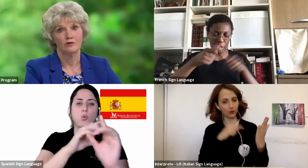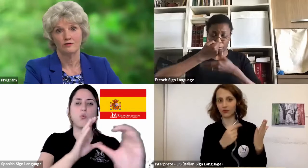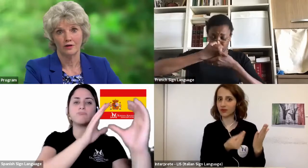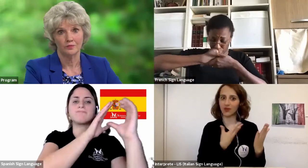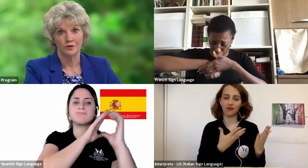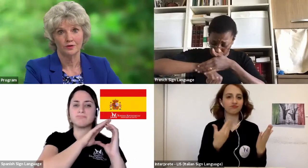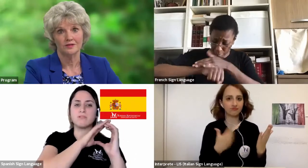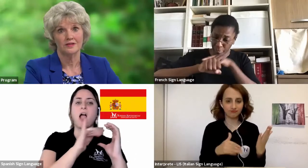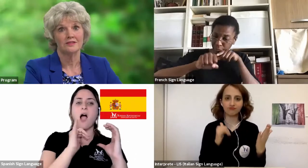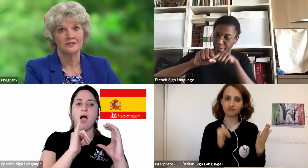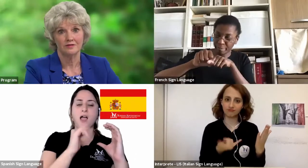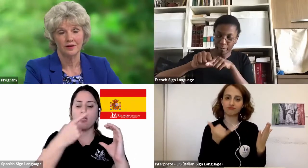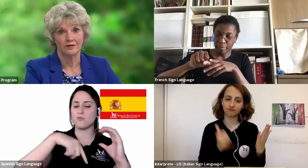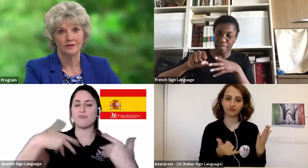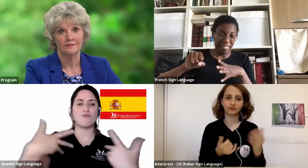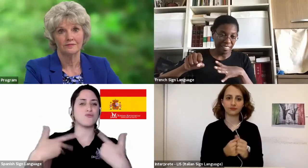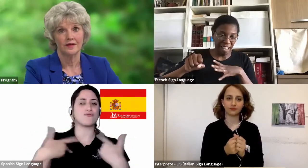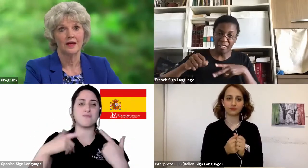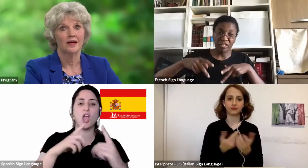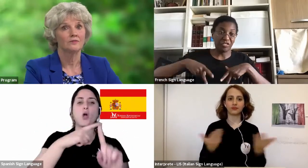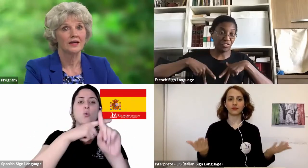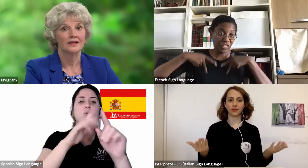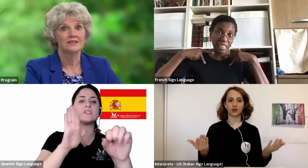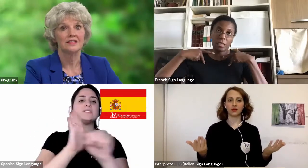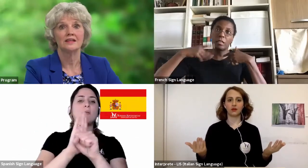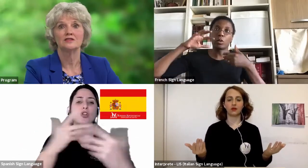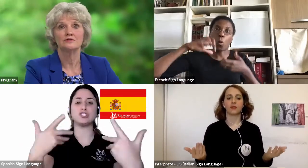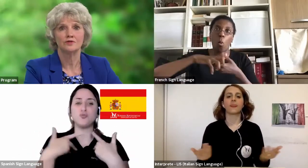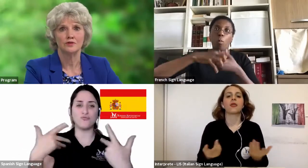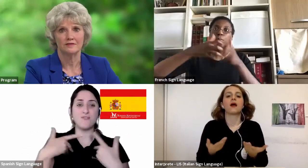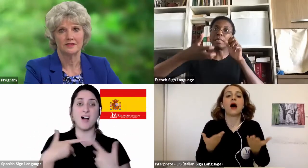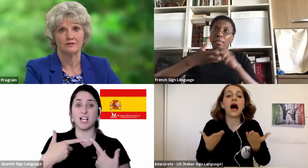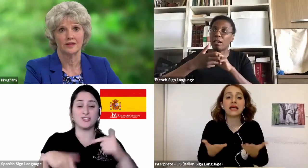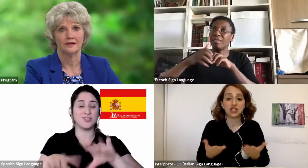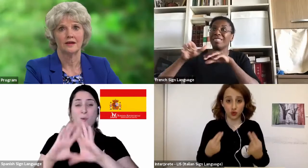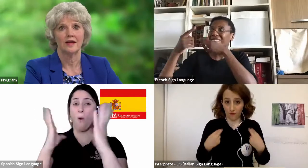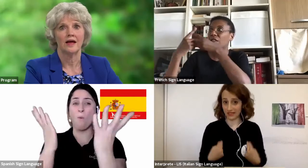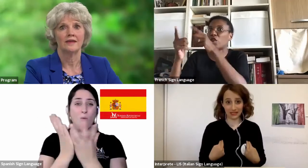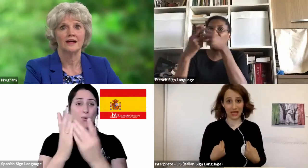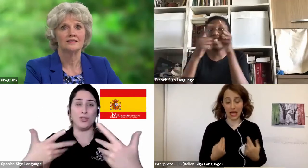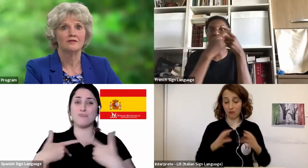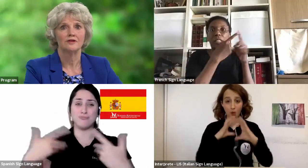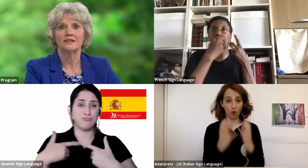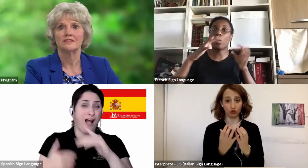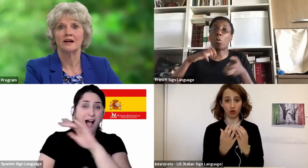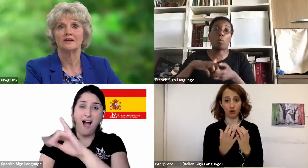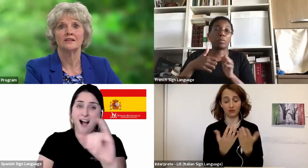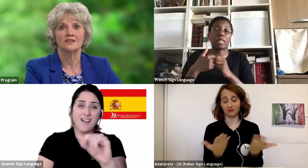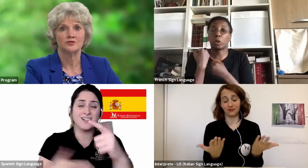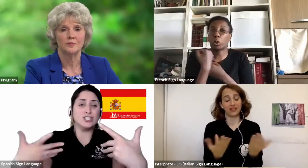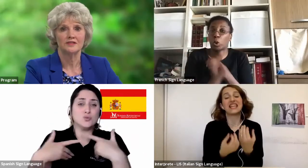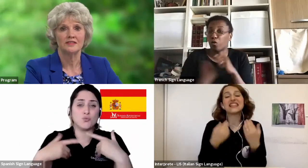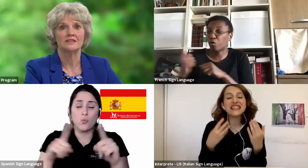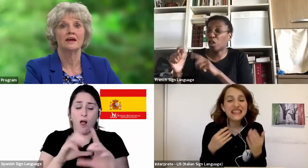in our fallen world is difficult. In reality, it is full of suffering. And that suffering is not